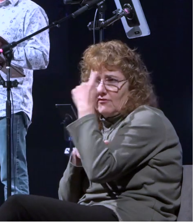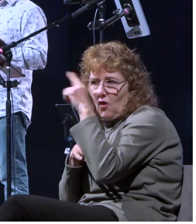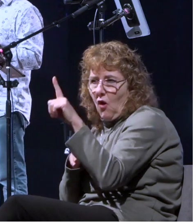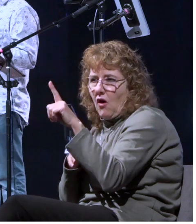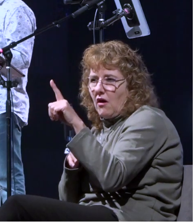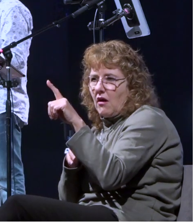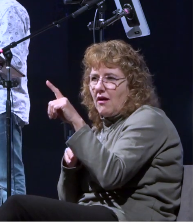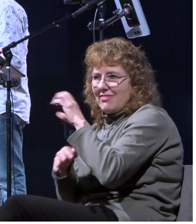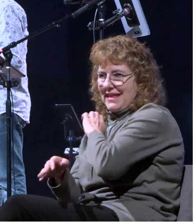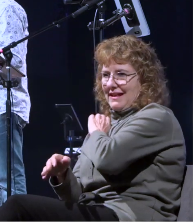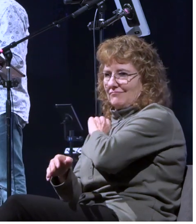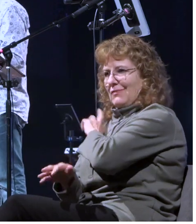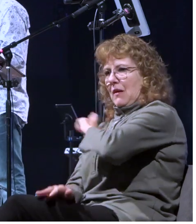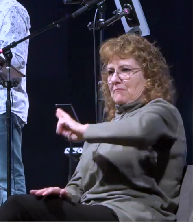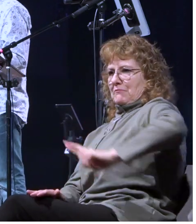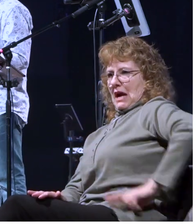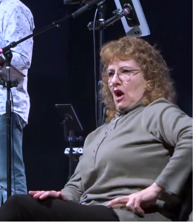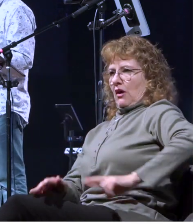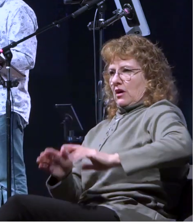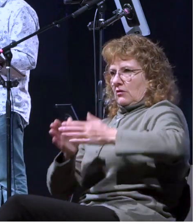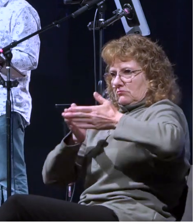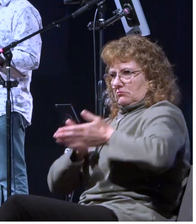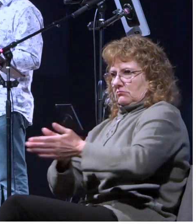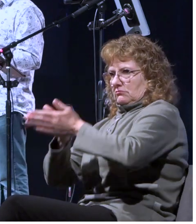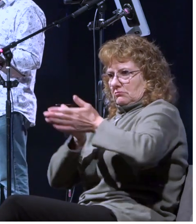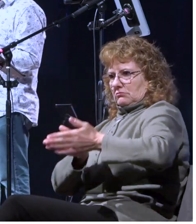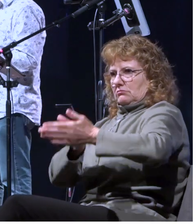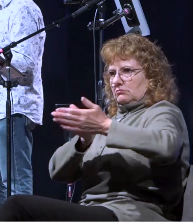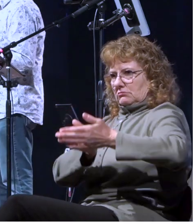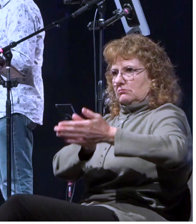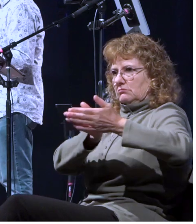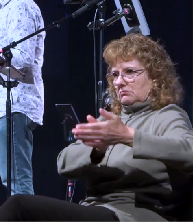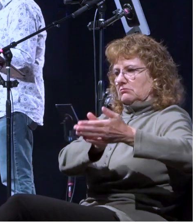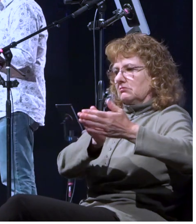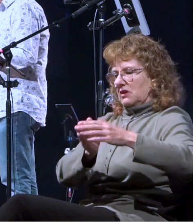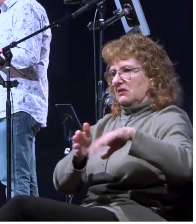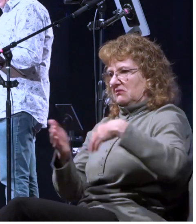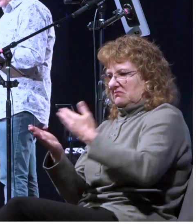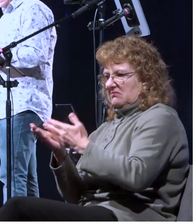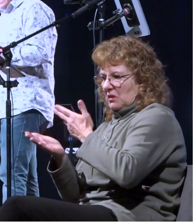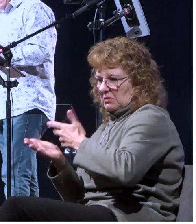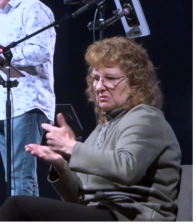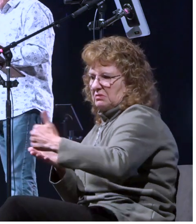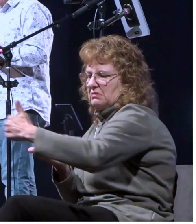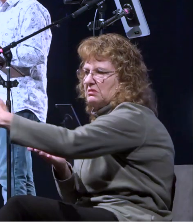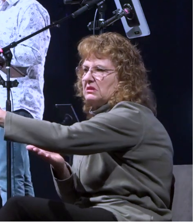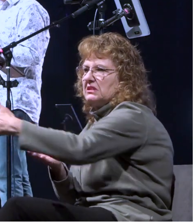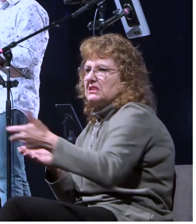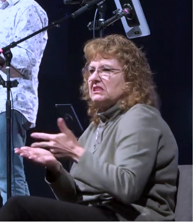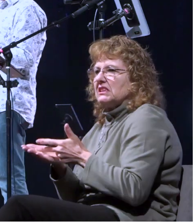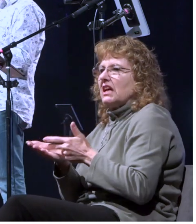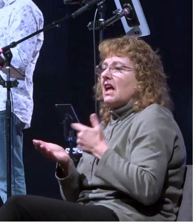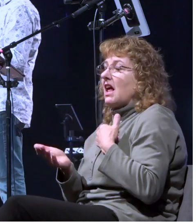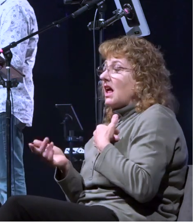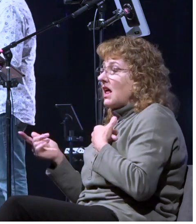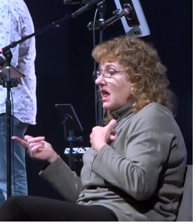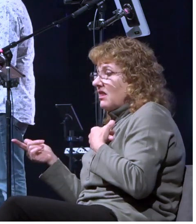fleet uh that'll factor into the next verse because there the centurion found an alexandrian ship no doubt a grain